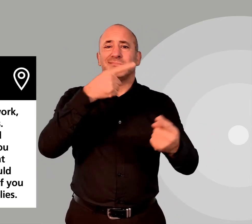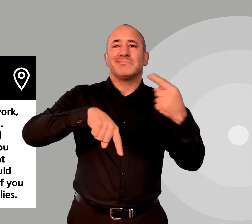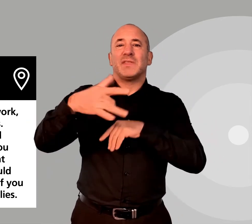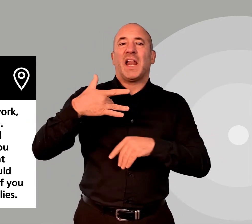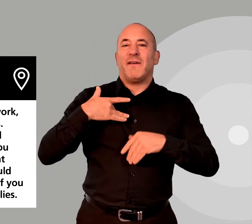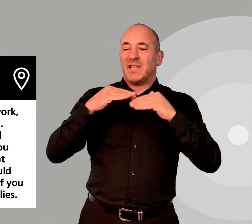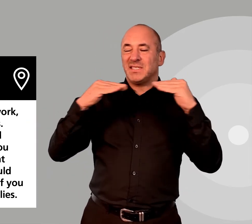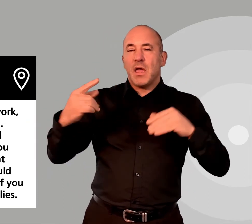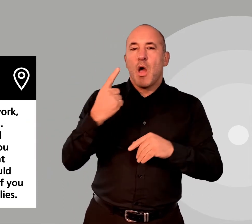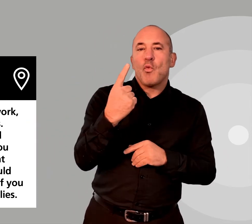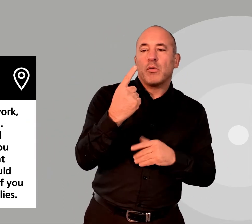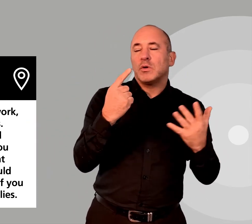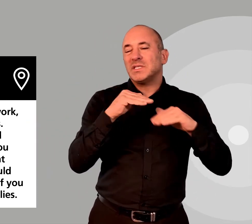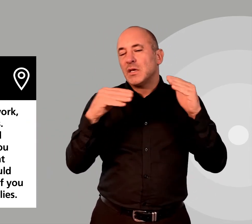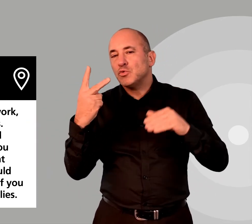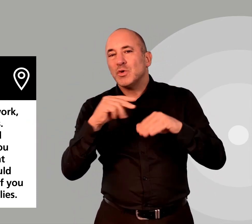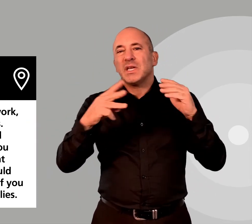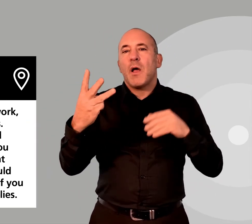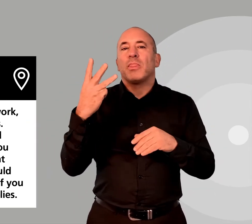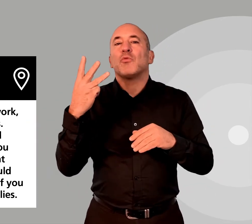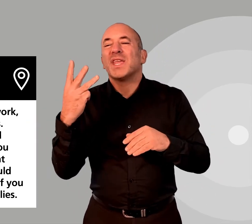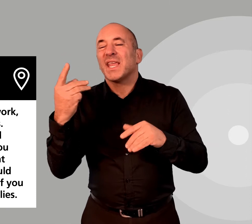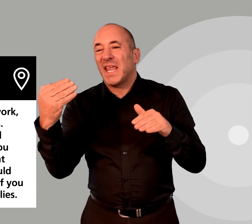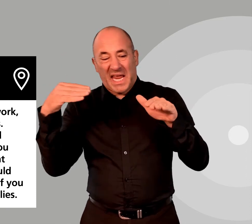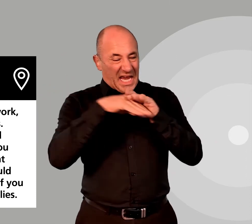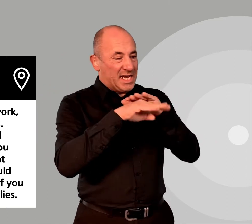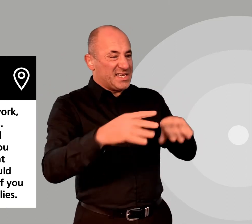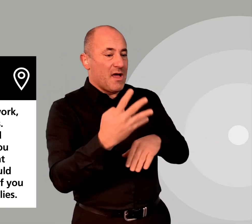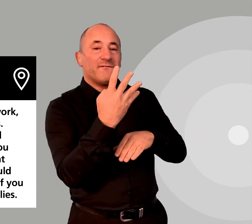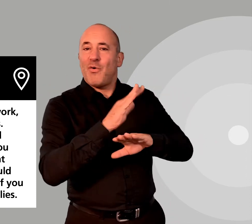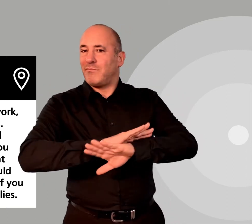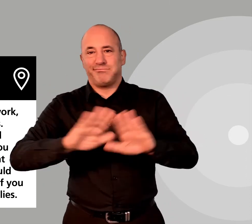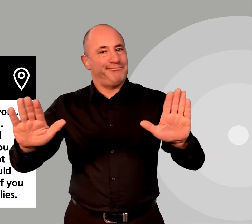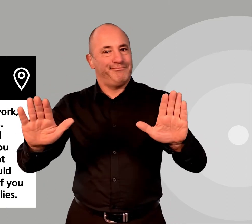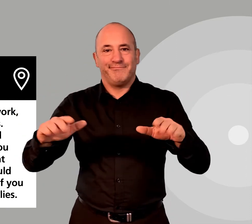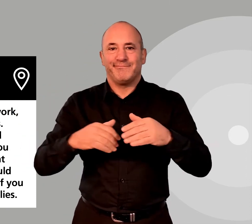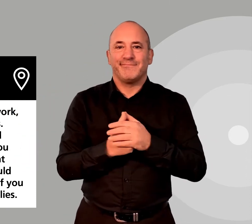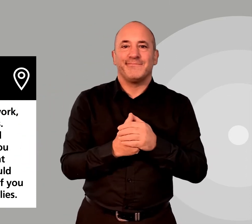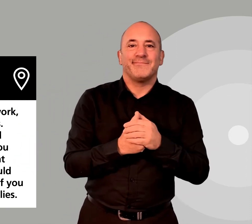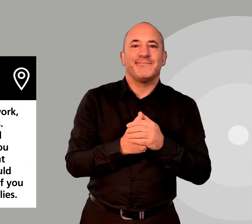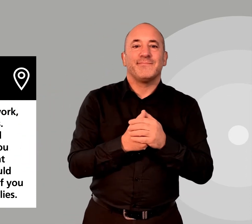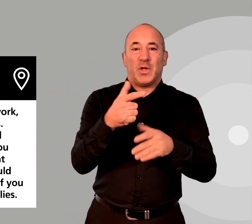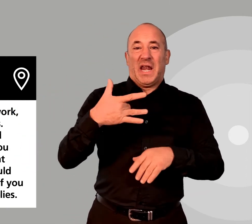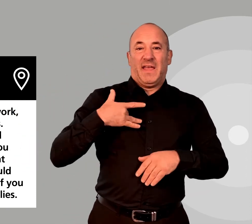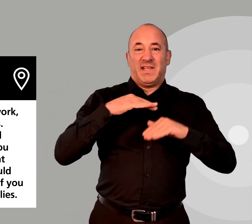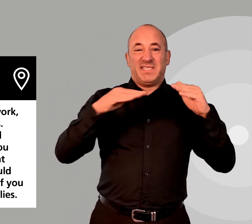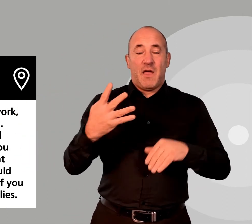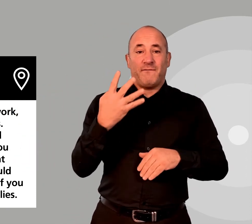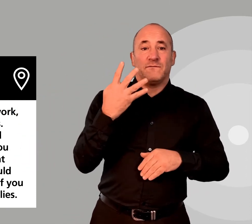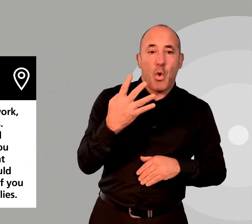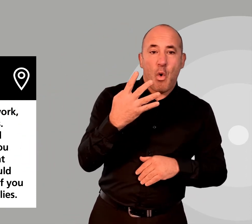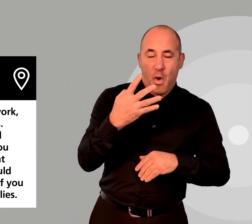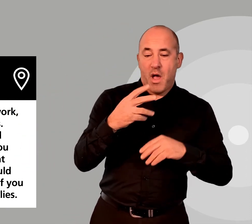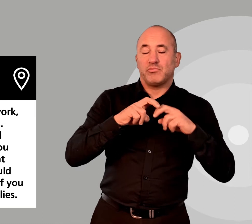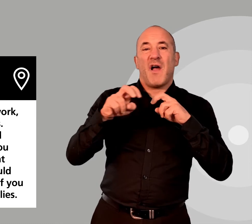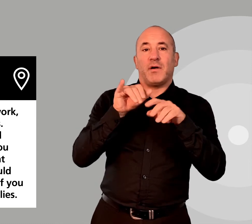1 to 3 should not enter Tier 4 areas. Do not travel abroad if you live in a Tier 4 area